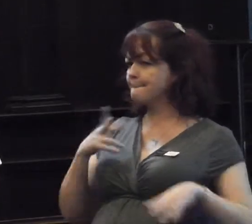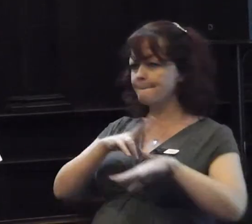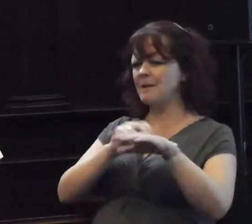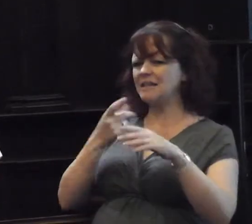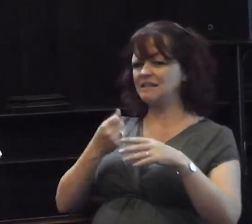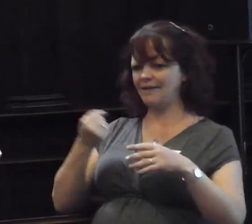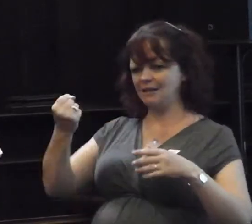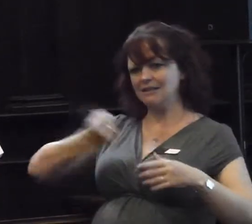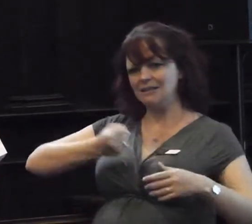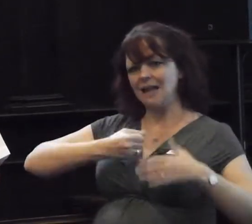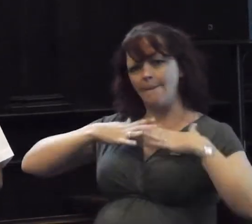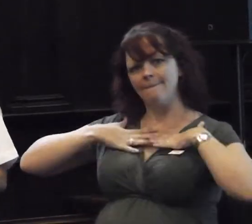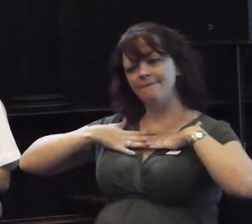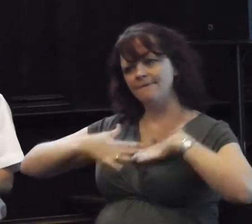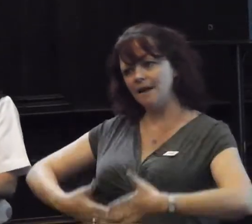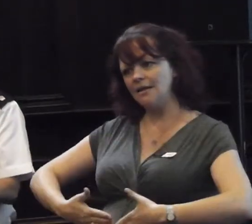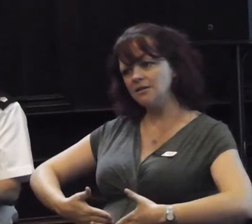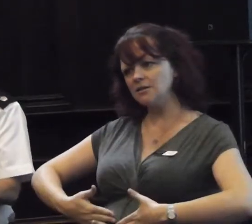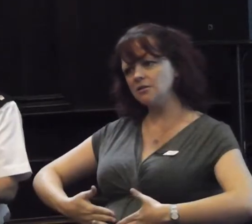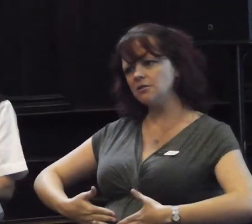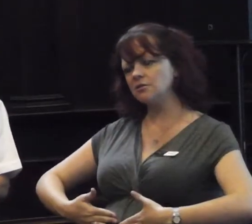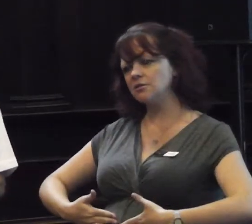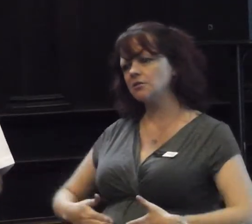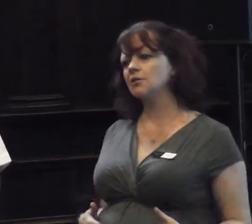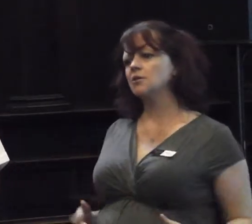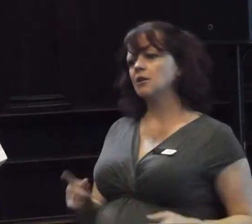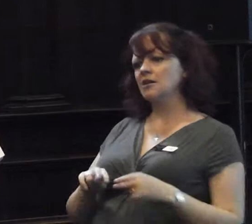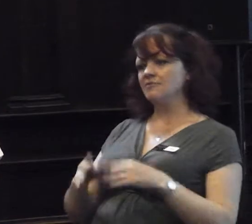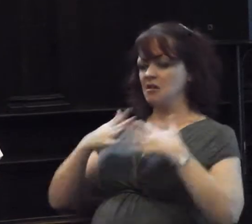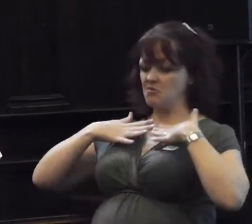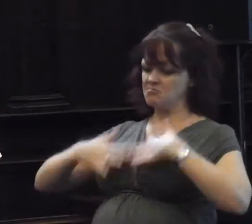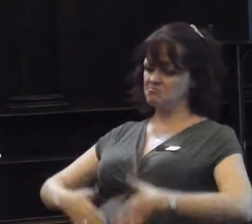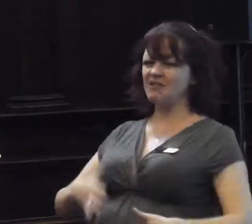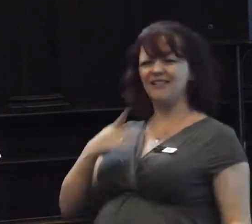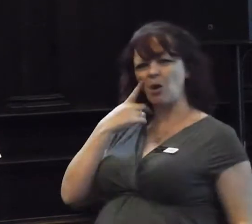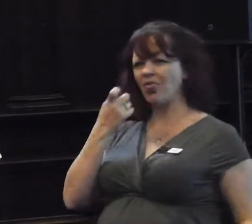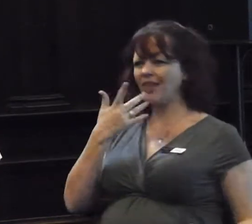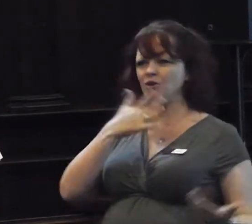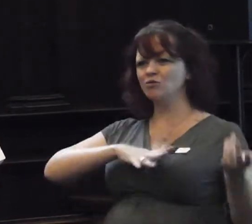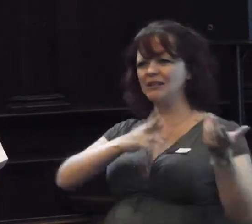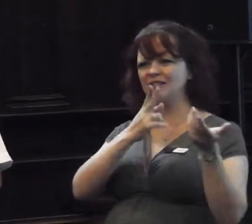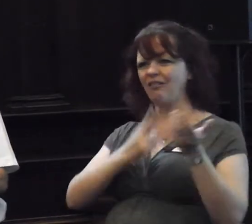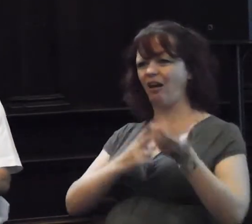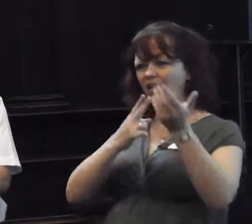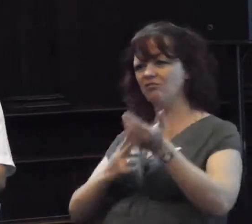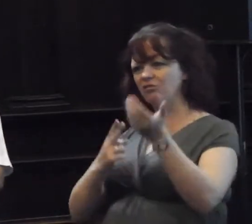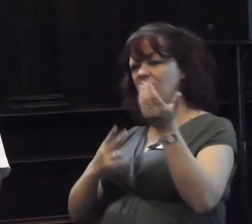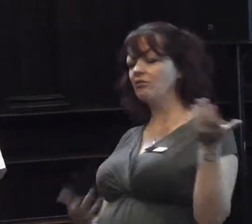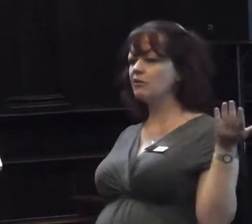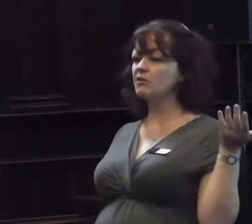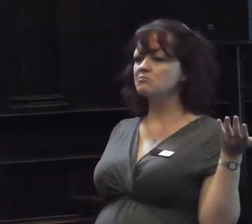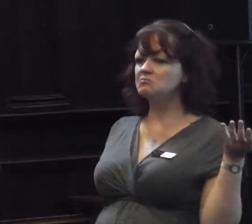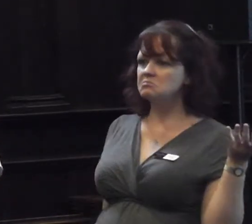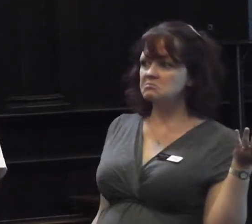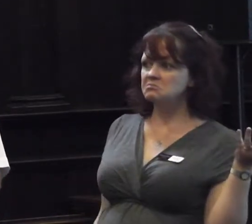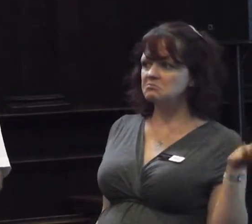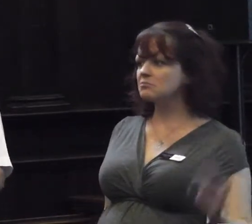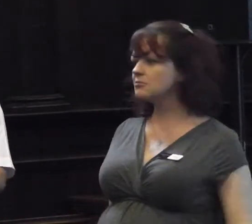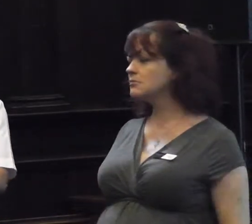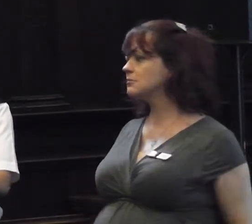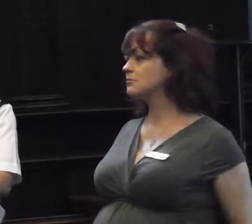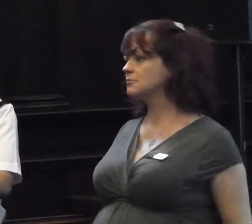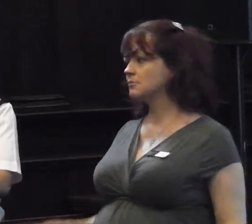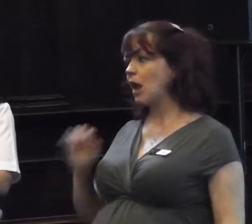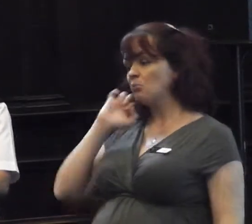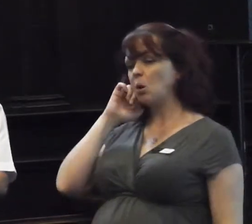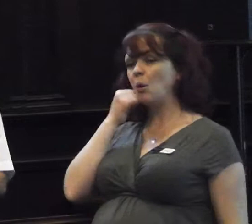to hand out the They gave you, yeah. Well if they got body arms, then you don't always need, Okay. Okay. We